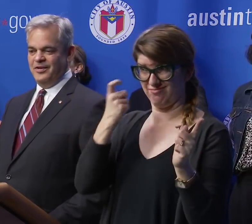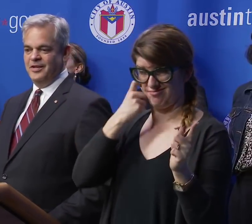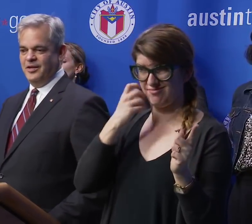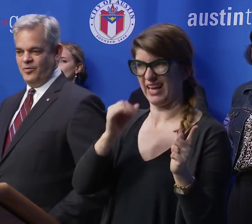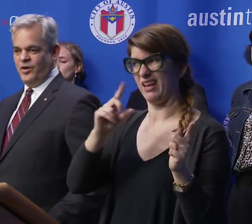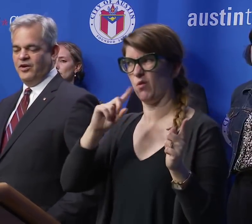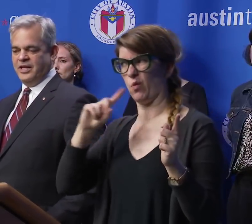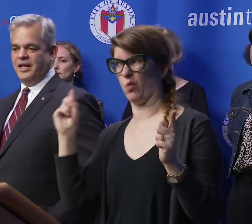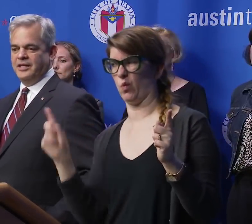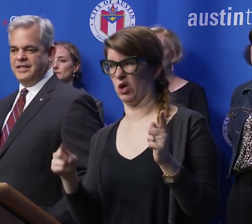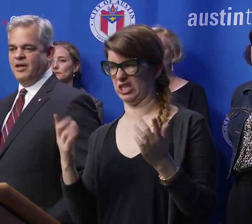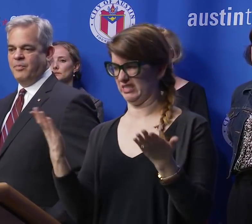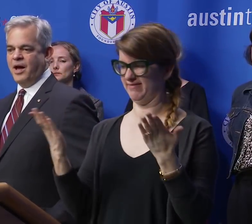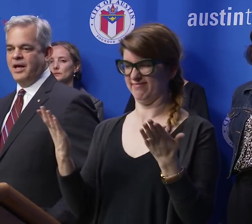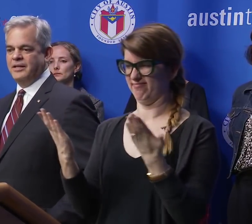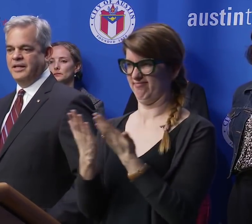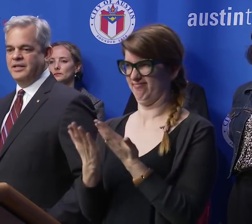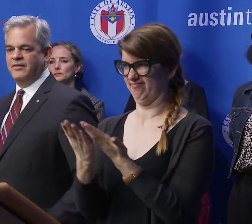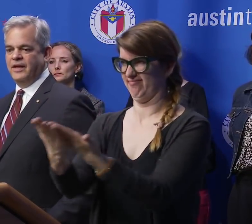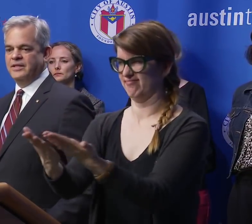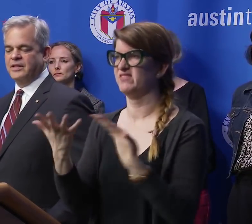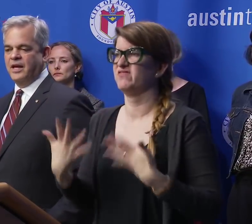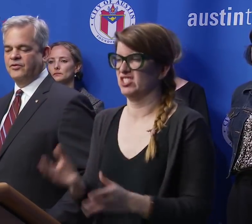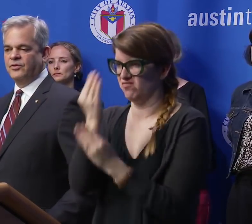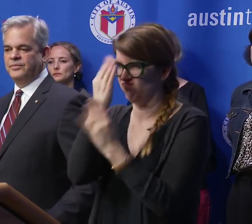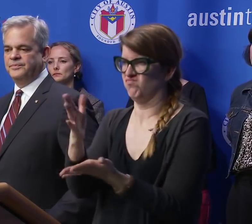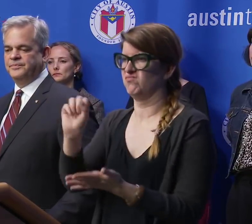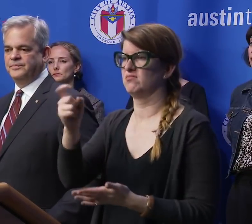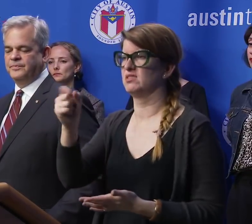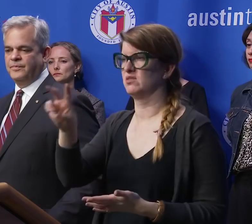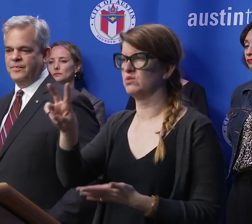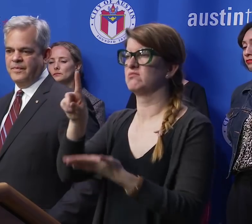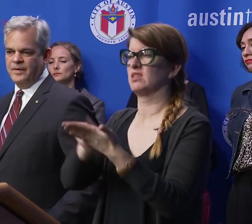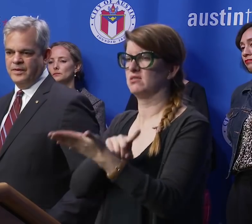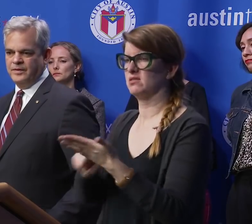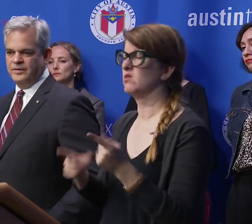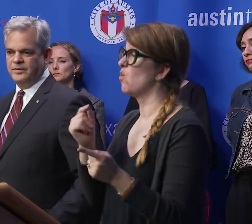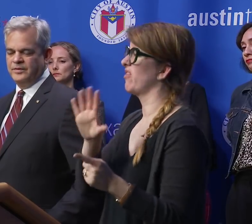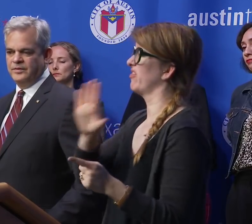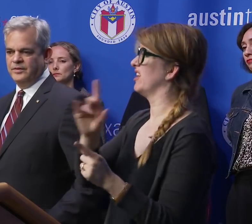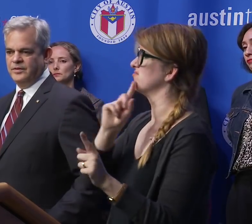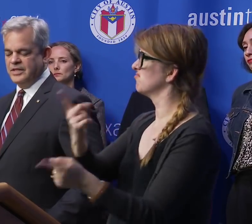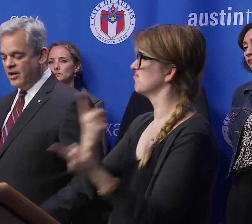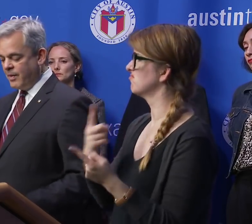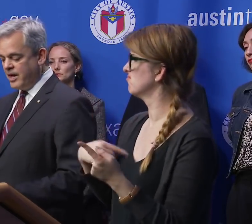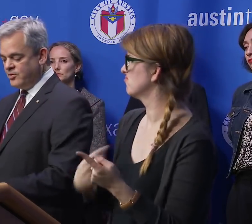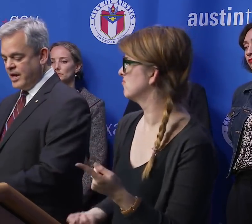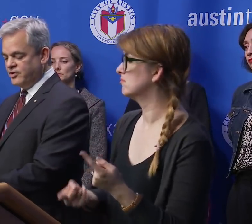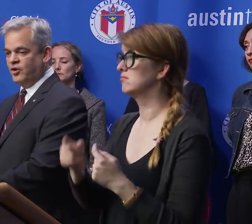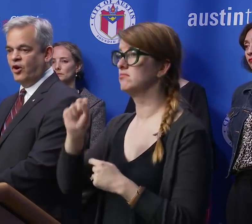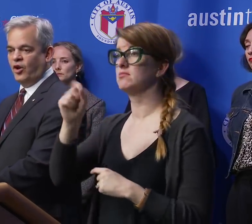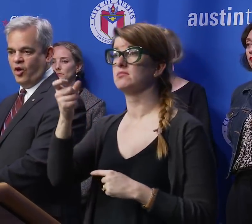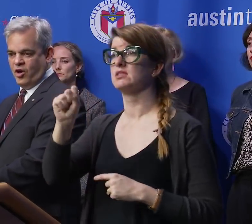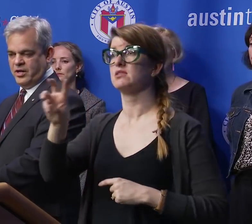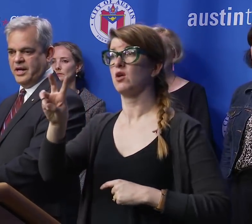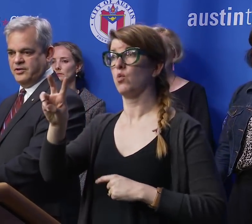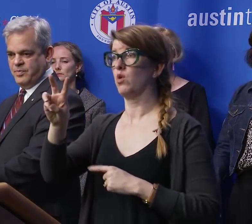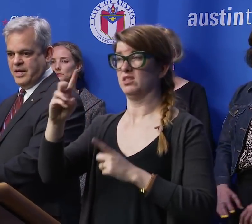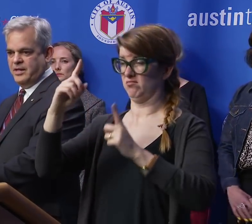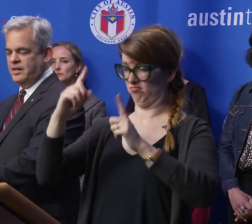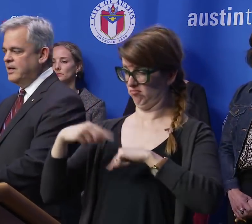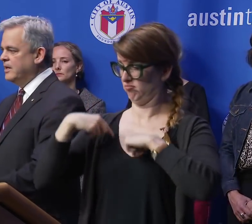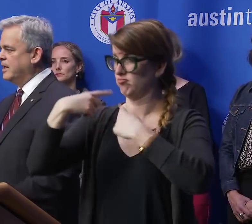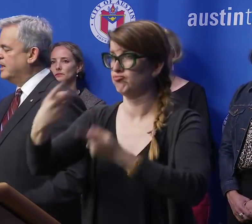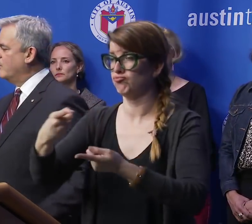order, we are telling South by that the event is canceled. And what has been their reaction to you? South by's reaction all along